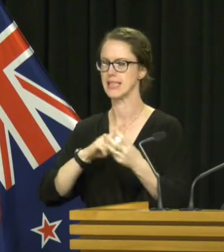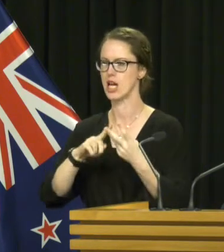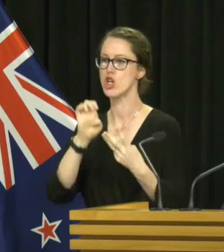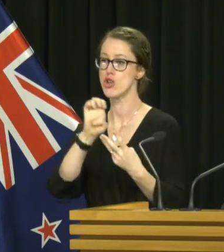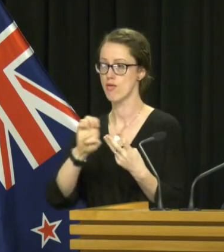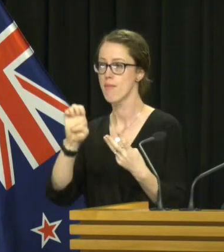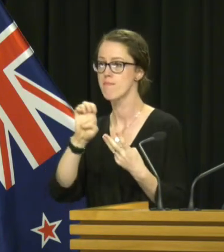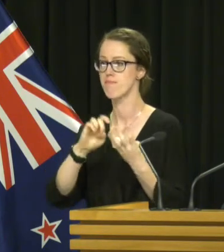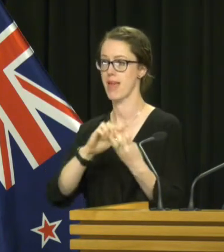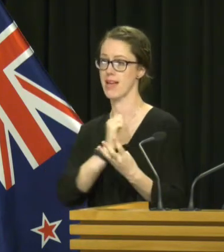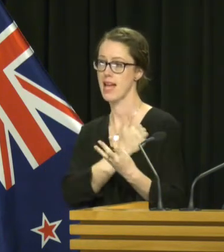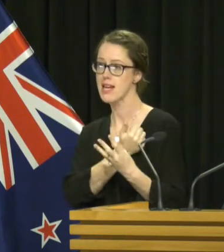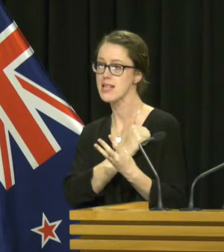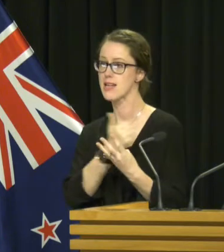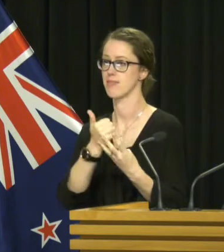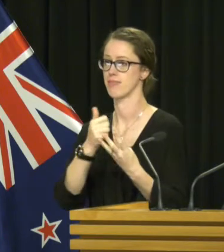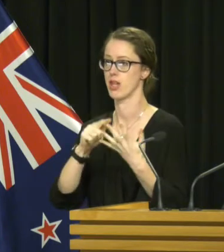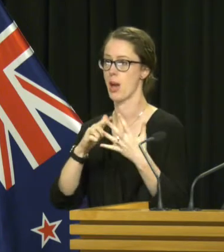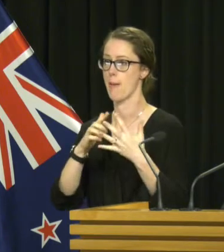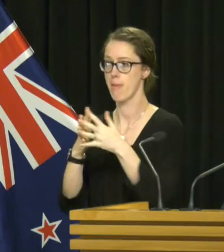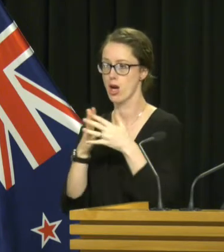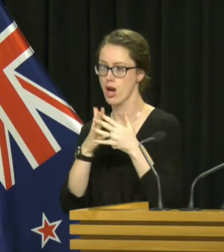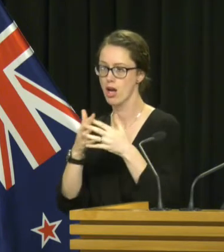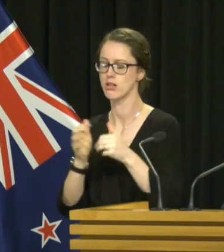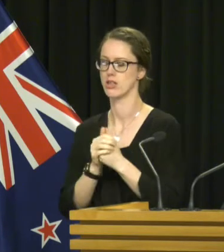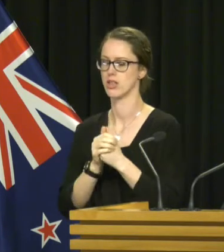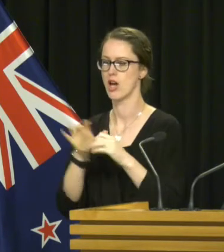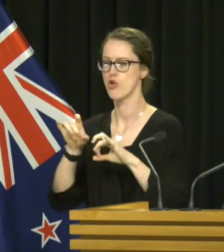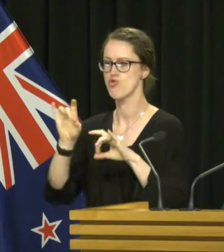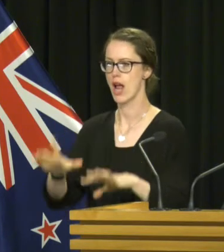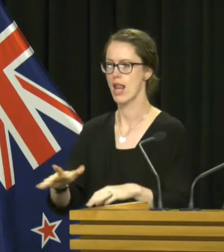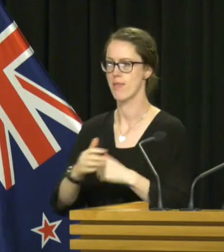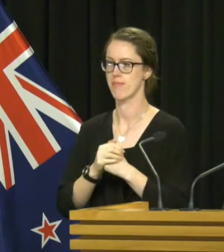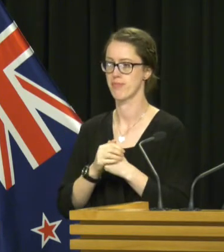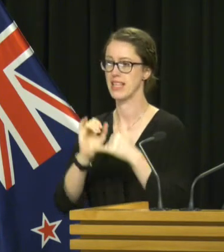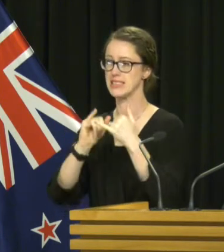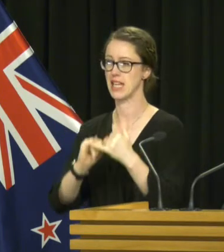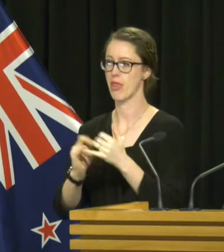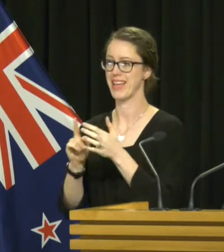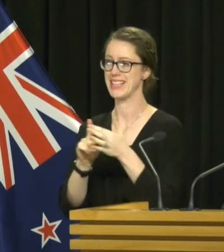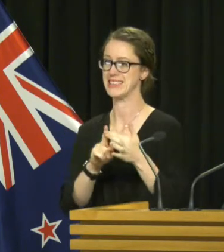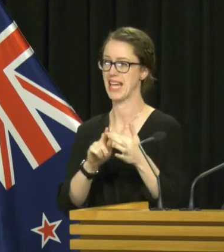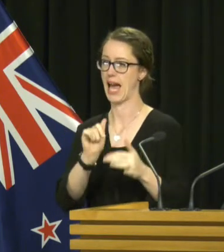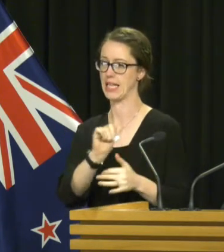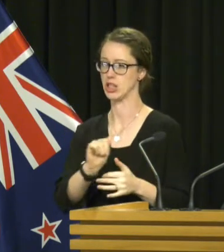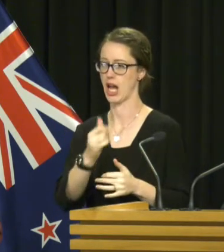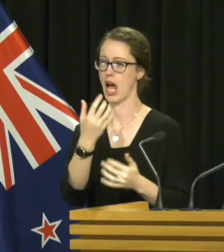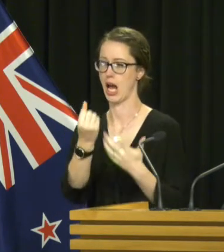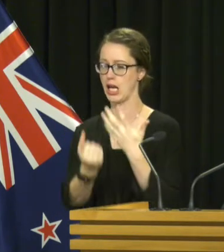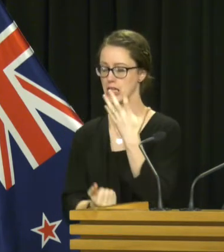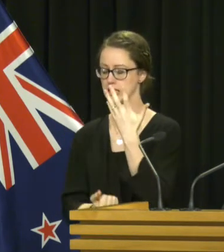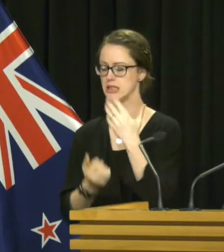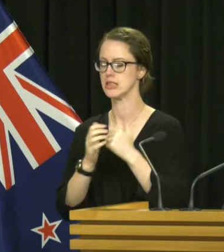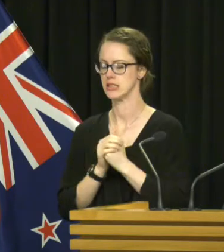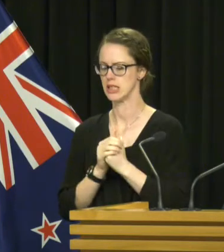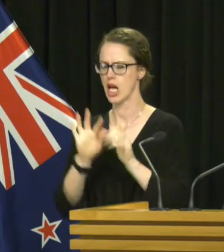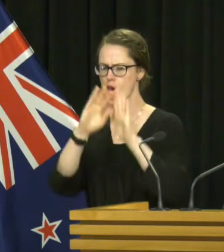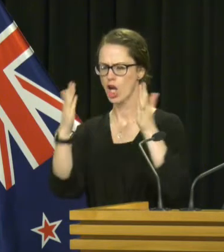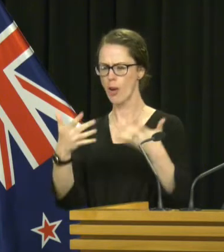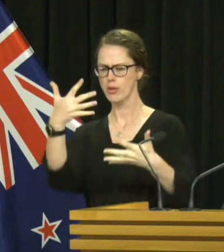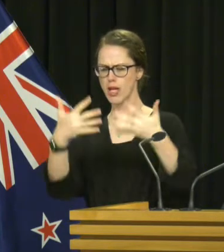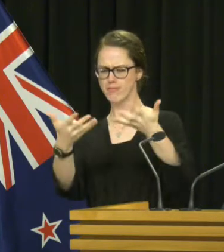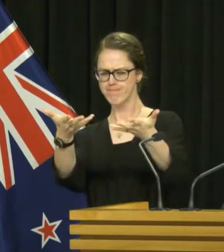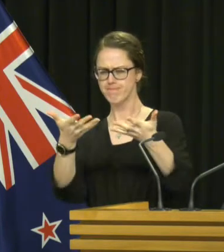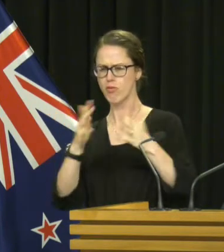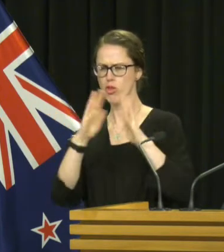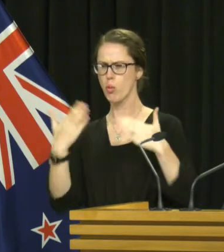Europe, Canada, the USA, Australia and South East Asia. Preliminary global data from